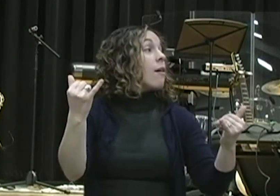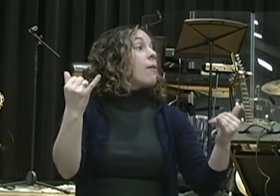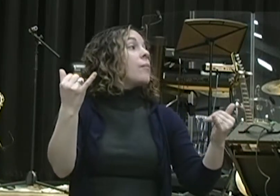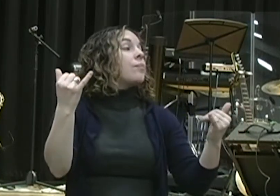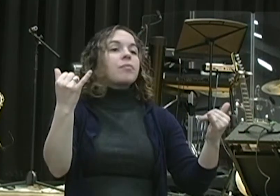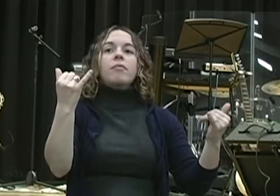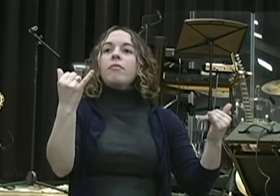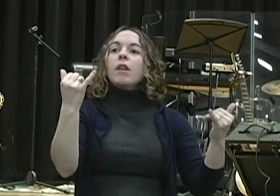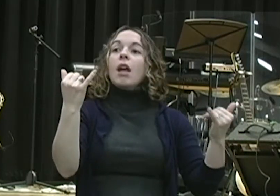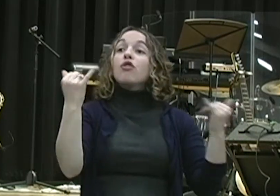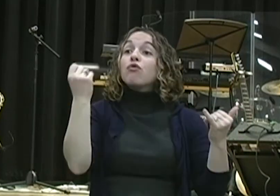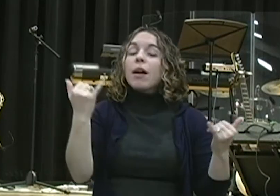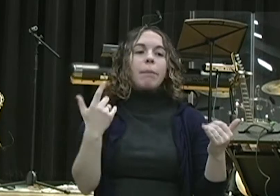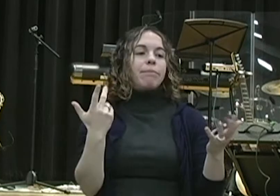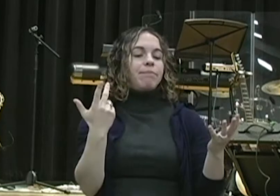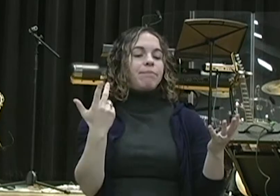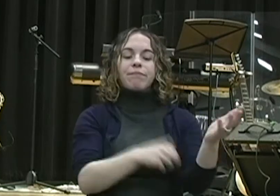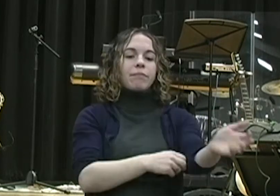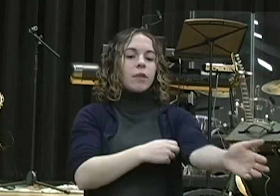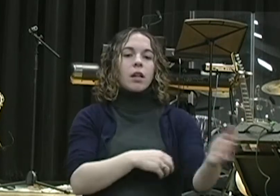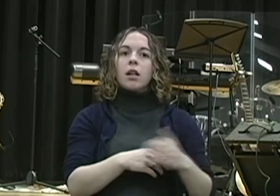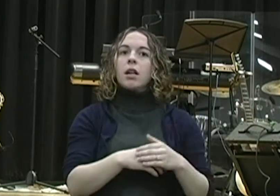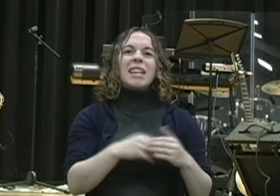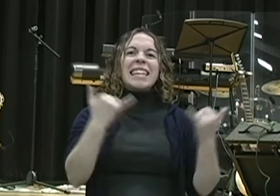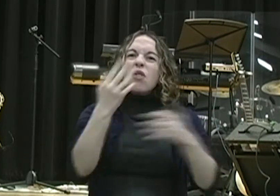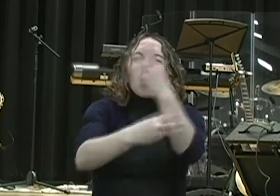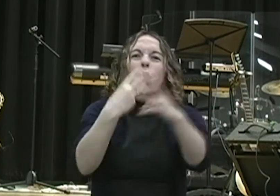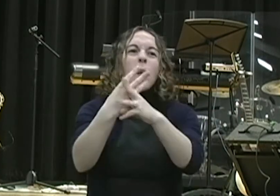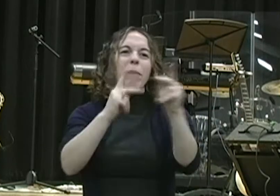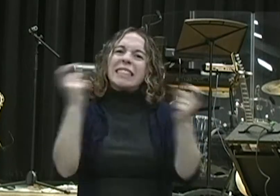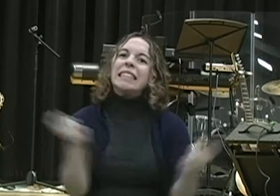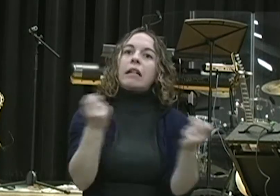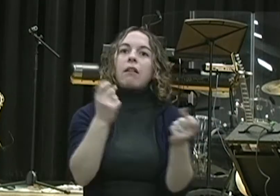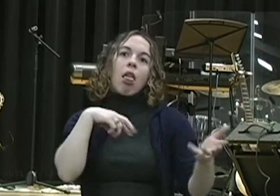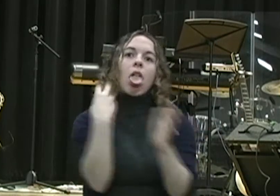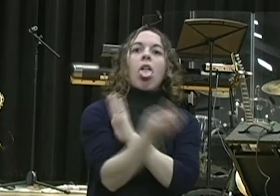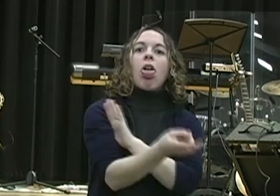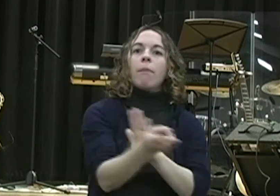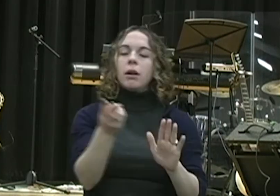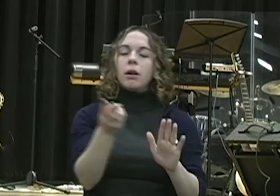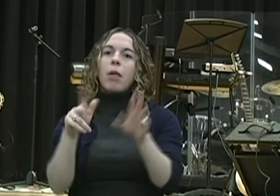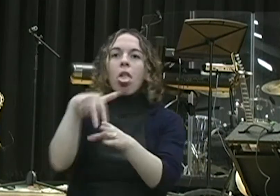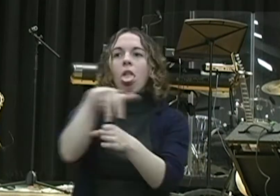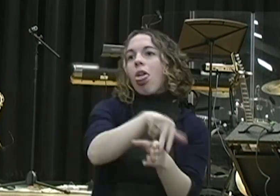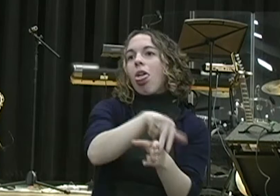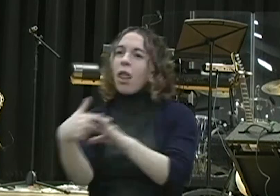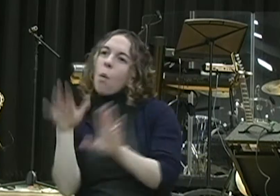American culture and really sinful, lustful living and Christianity. And God is calling for a people that will be